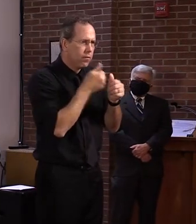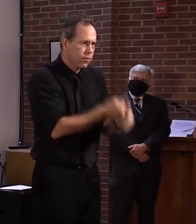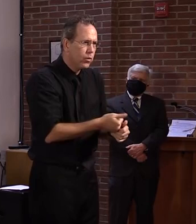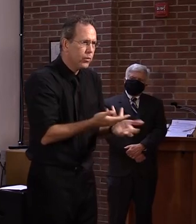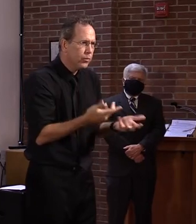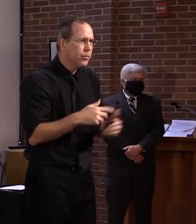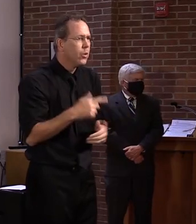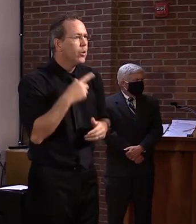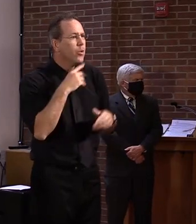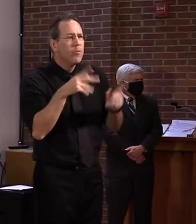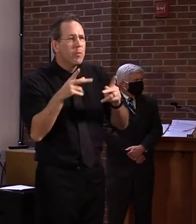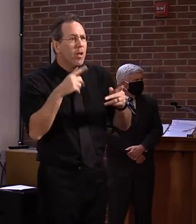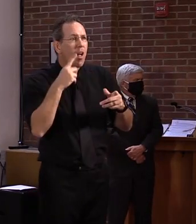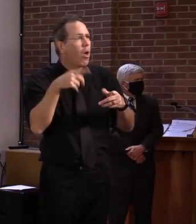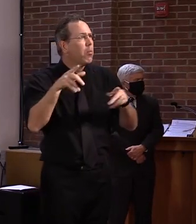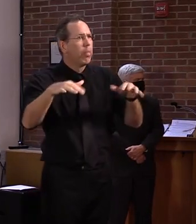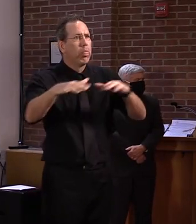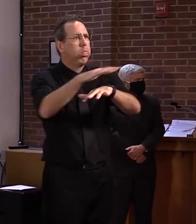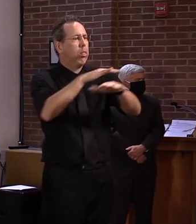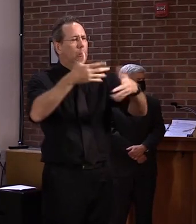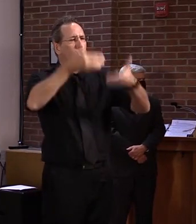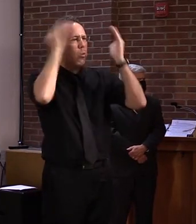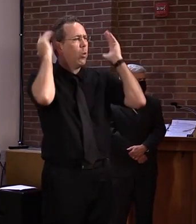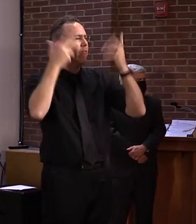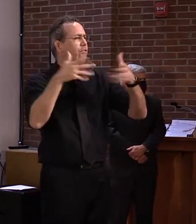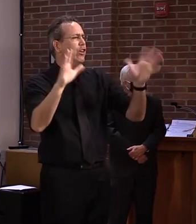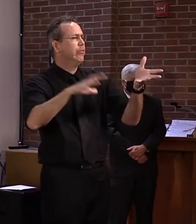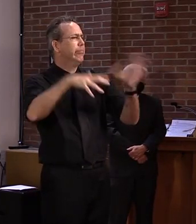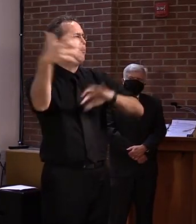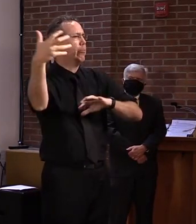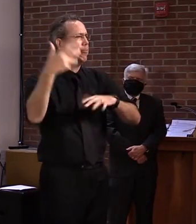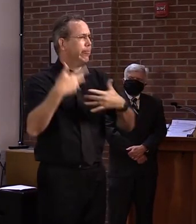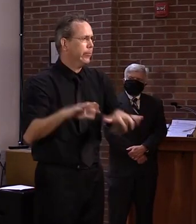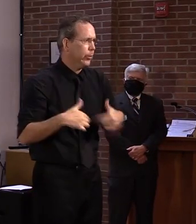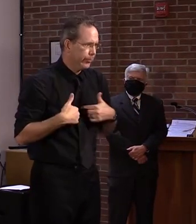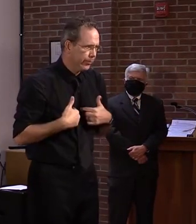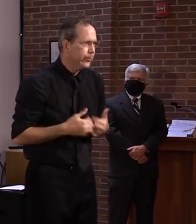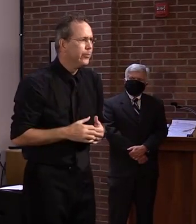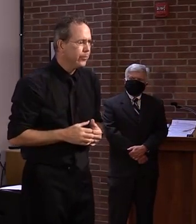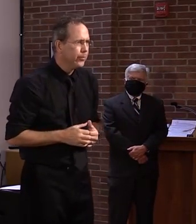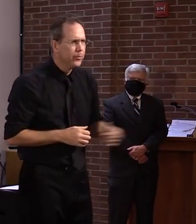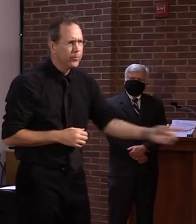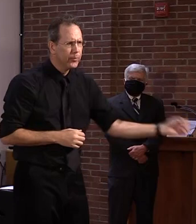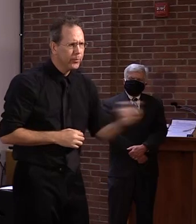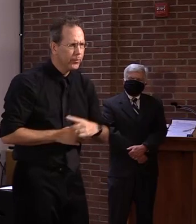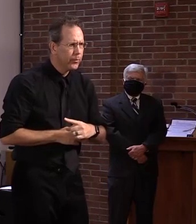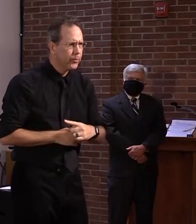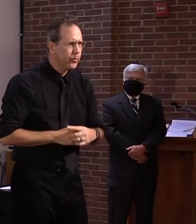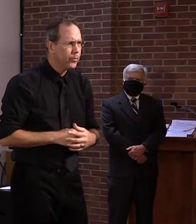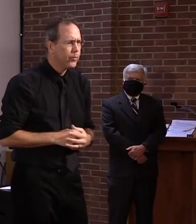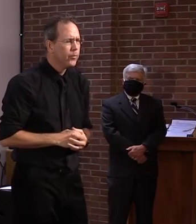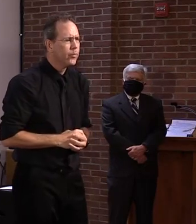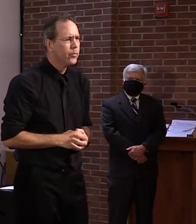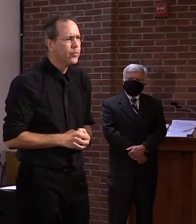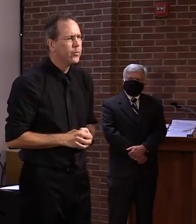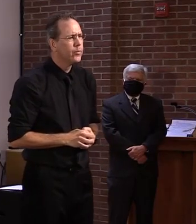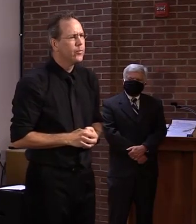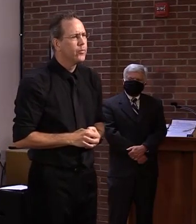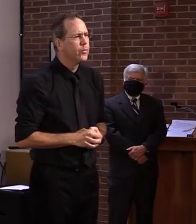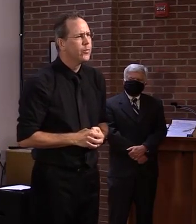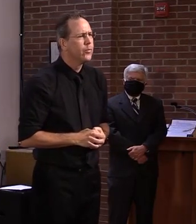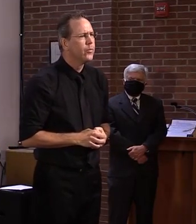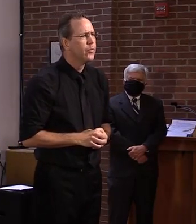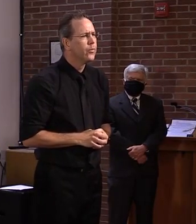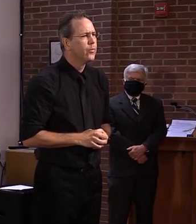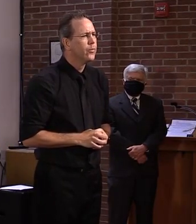probably my biggest fear. Did you see any of the RNC last night? I have not. I have not seen any of that, in fairness.